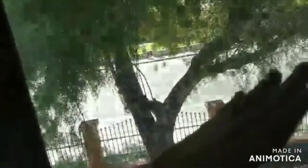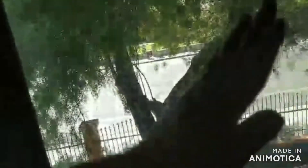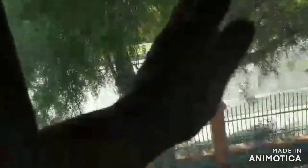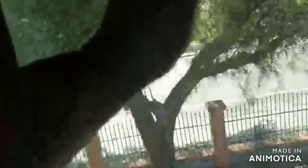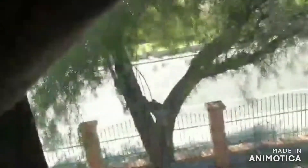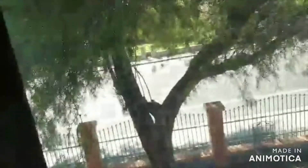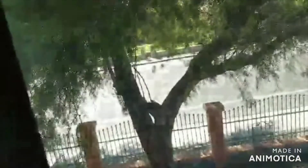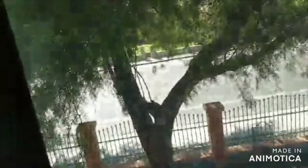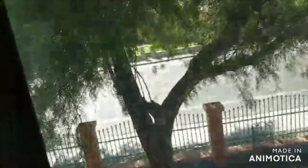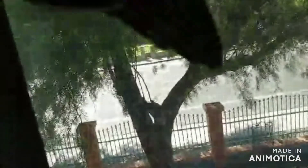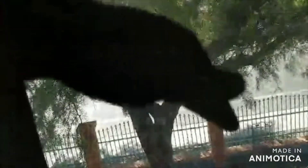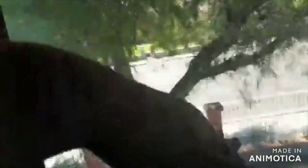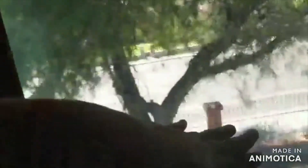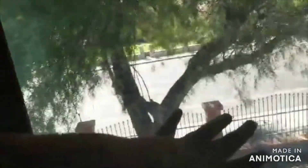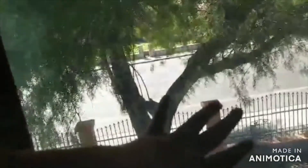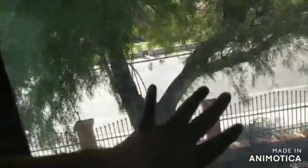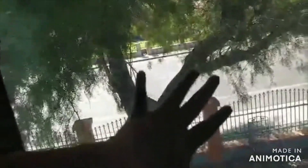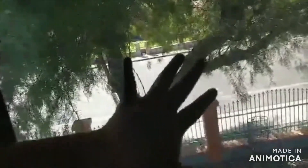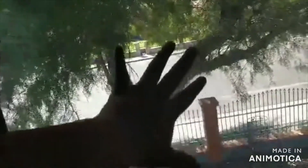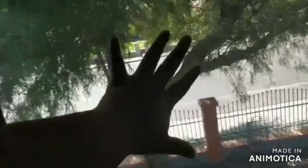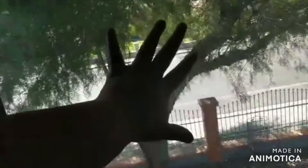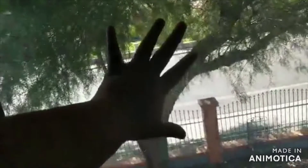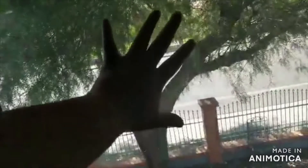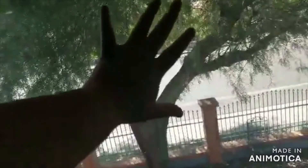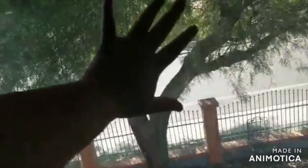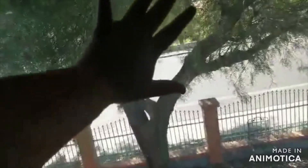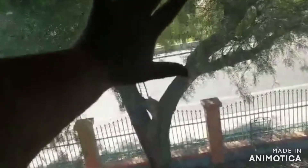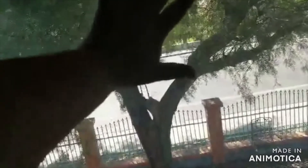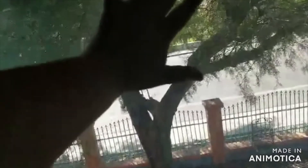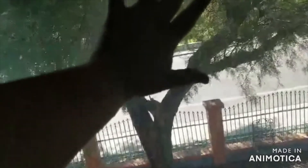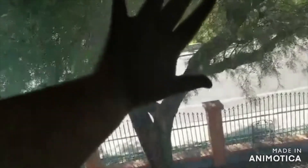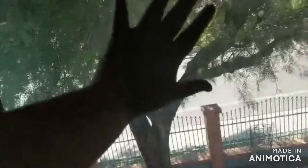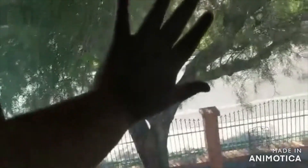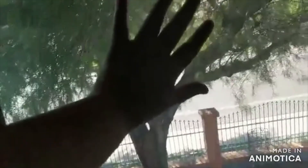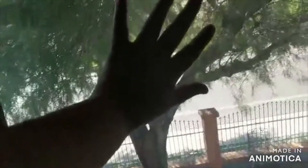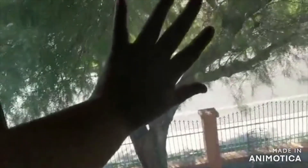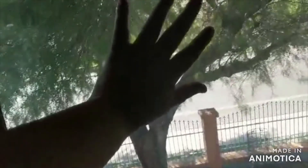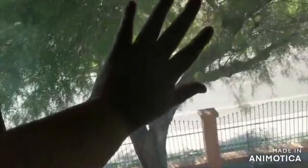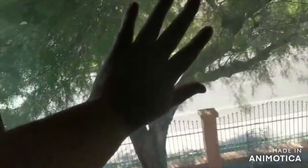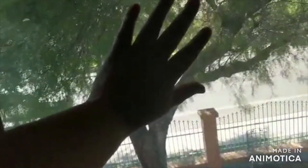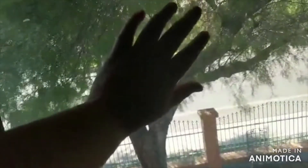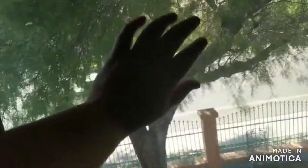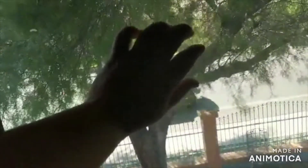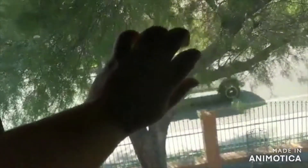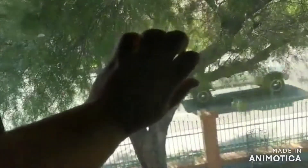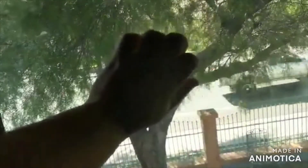don't stop to cry there is no time move move move stop nourishment